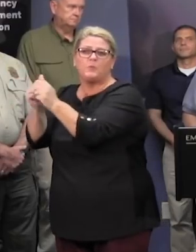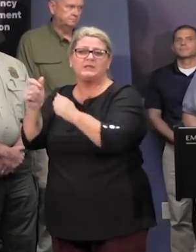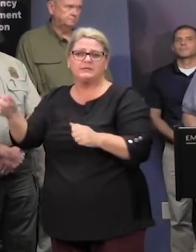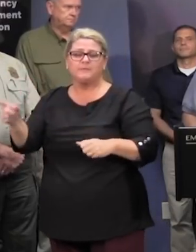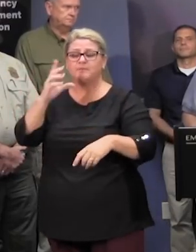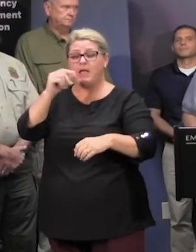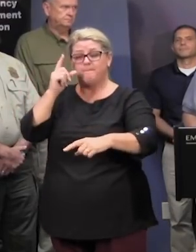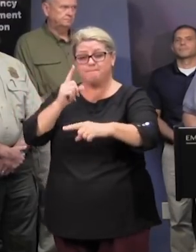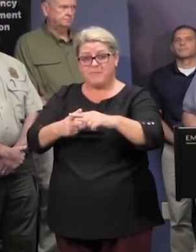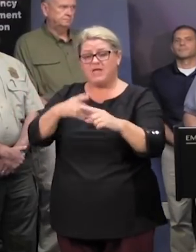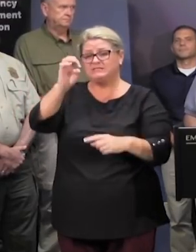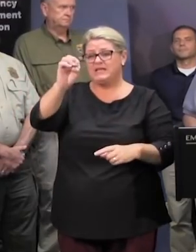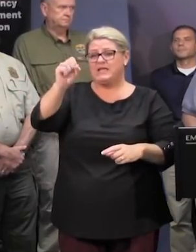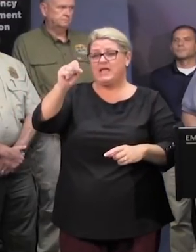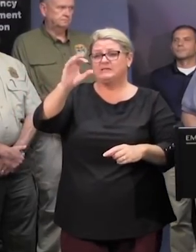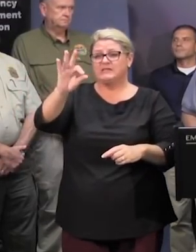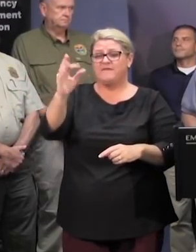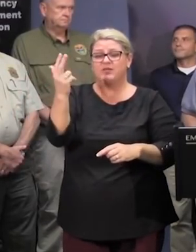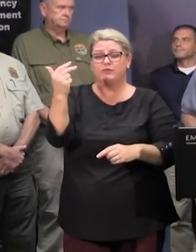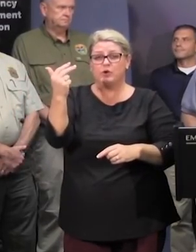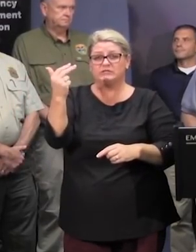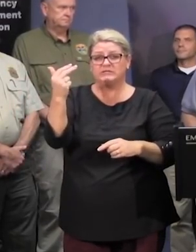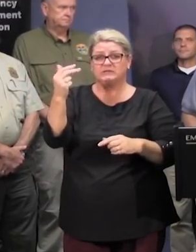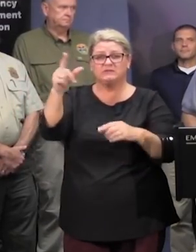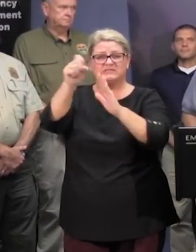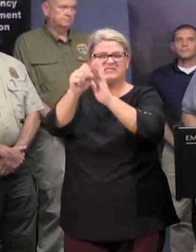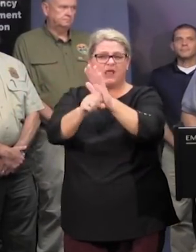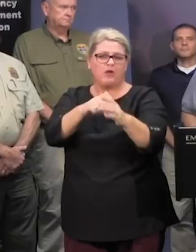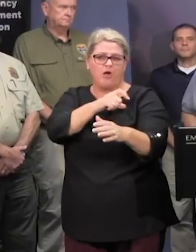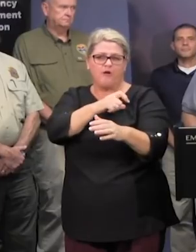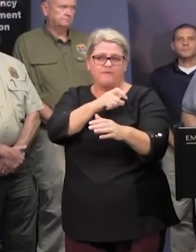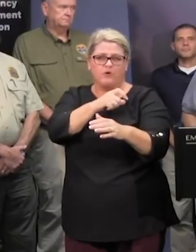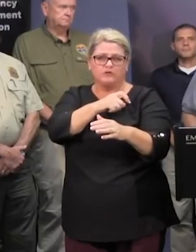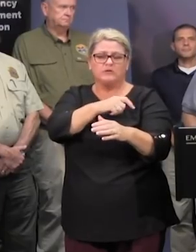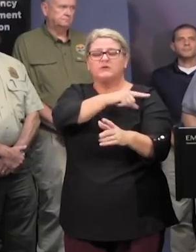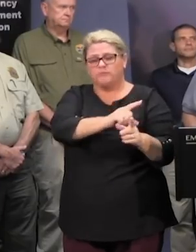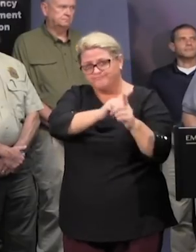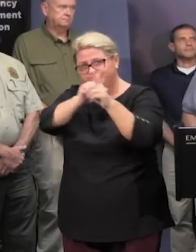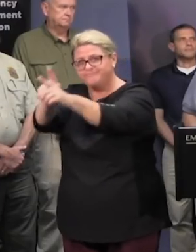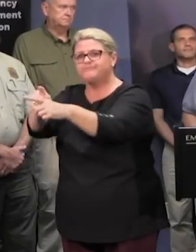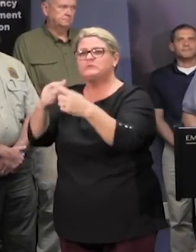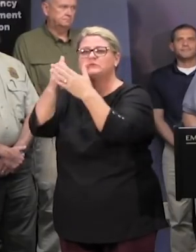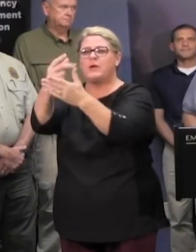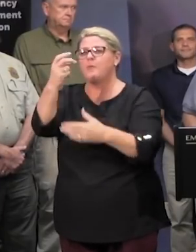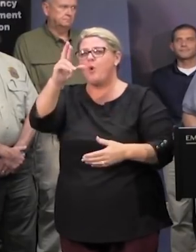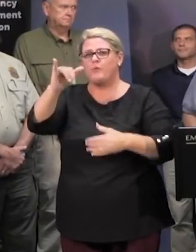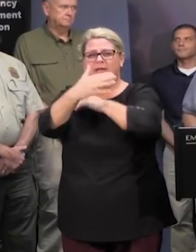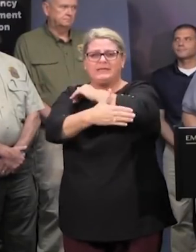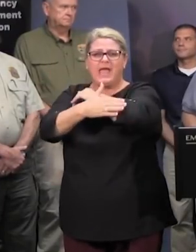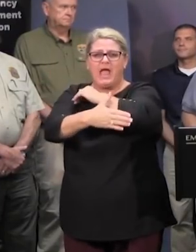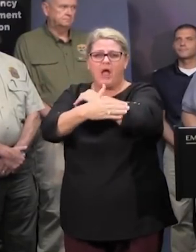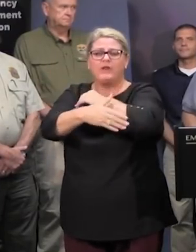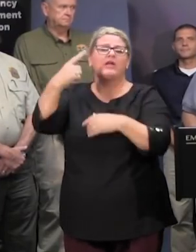assigning troopers to esf 13 as with the state law enforcement division to assist the ory county police department with line